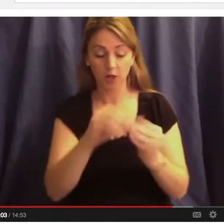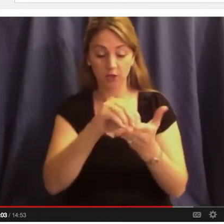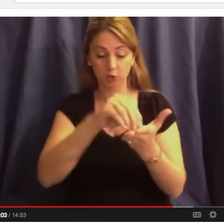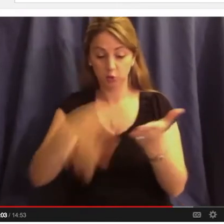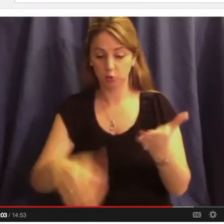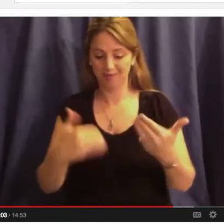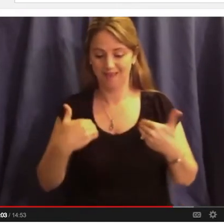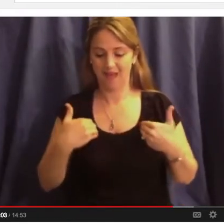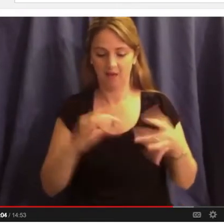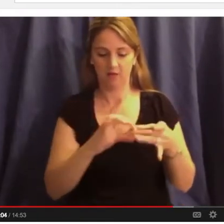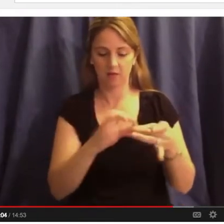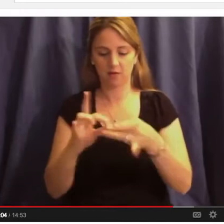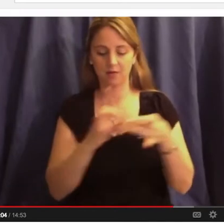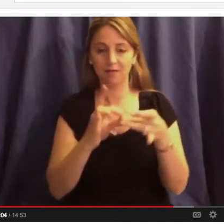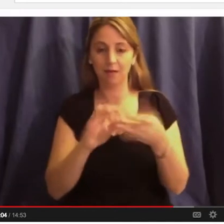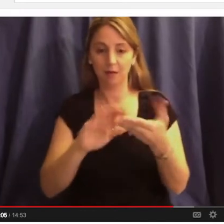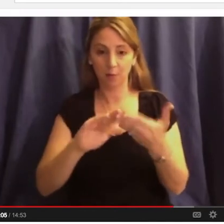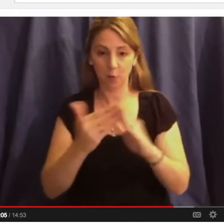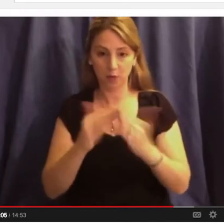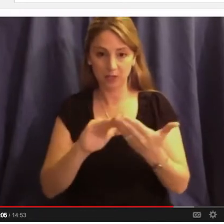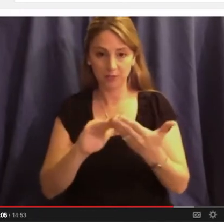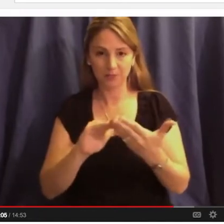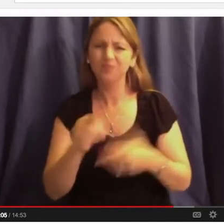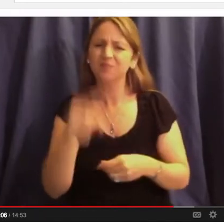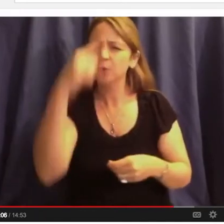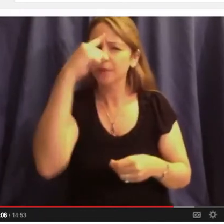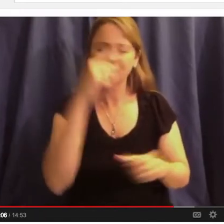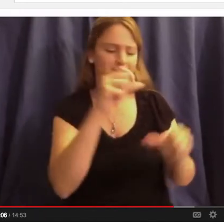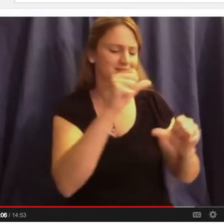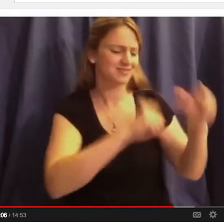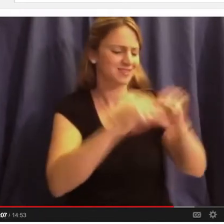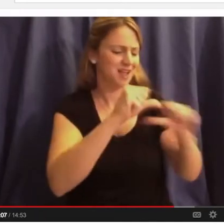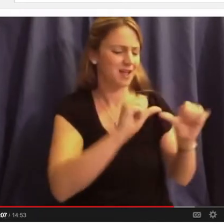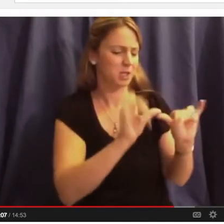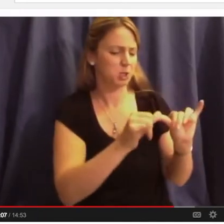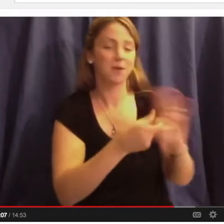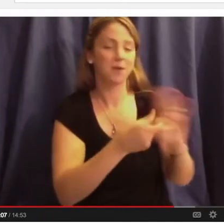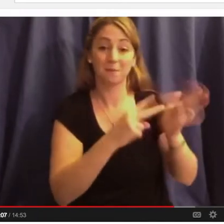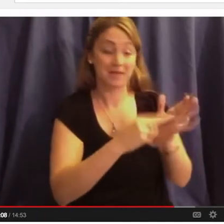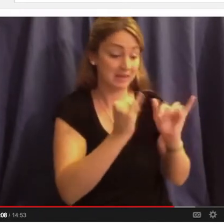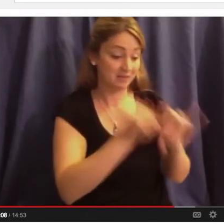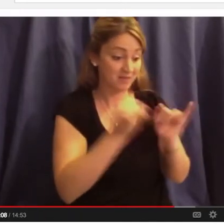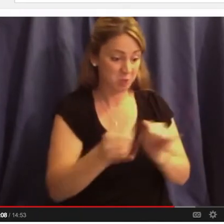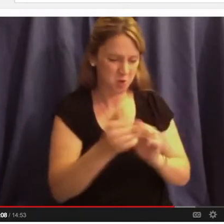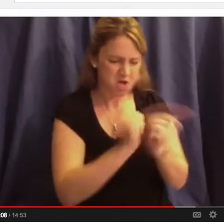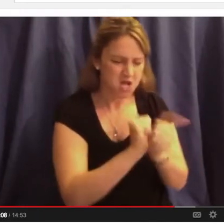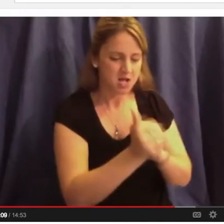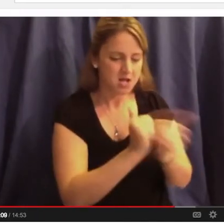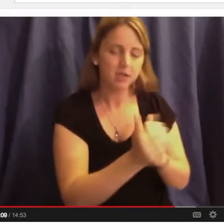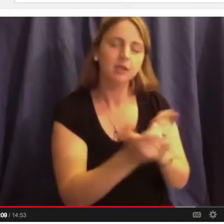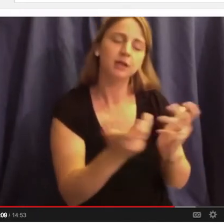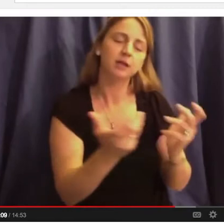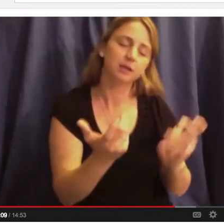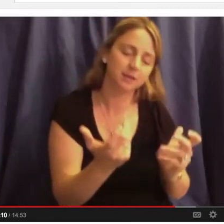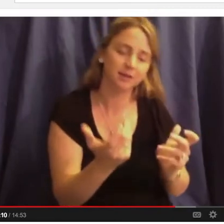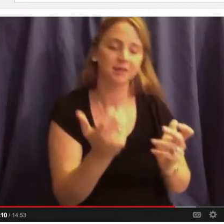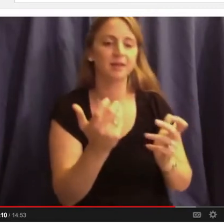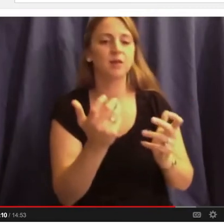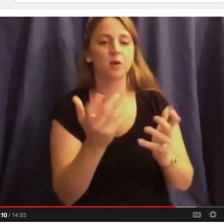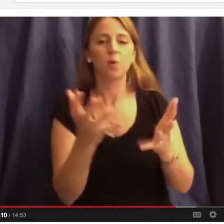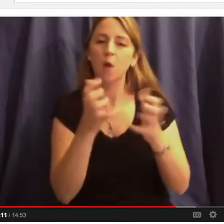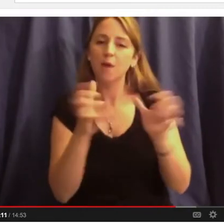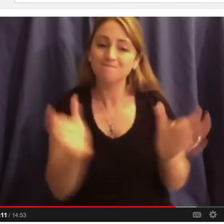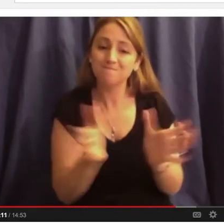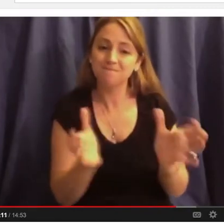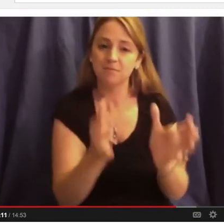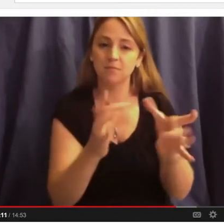engineering, we tend to think cutthroat. Students are not taught to work in groups. And that's what we've worked to do with that group, to get them to understand each other,